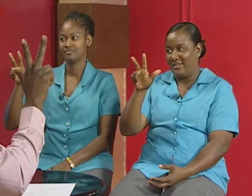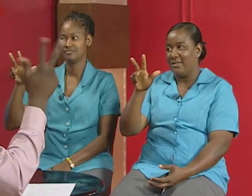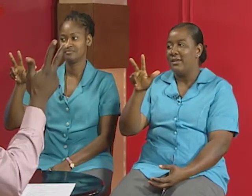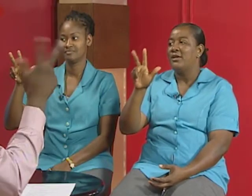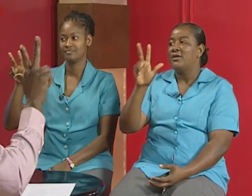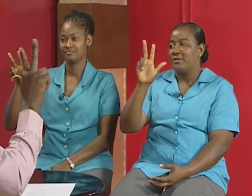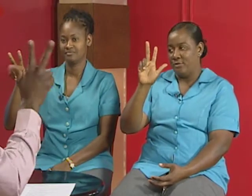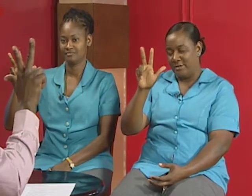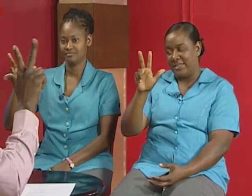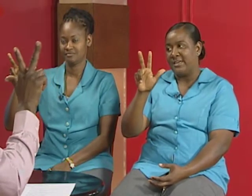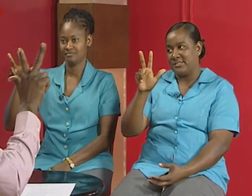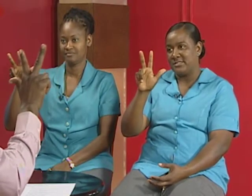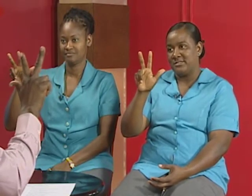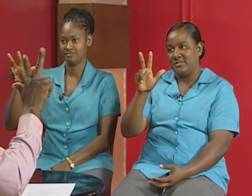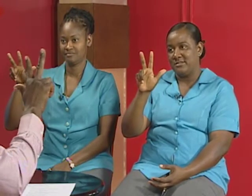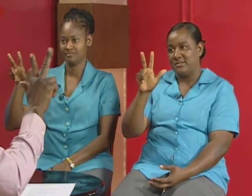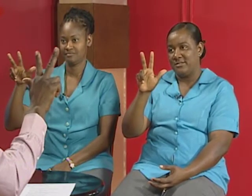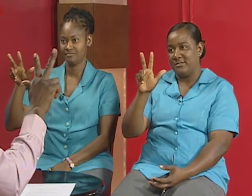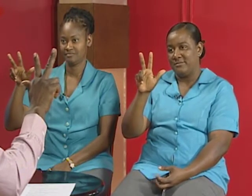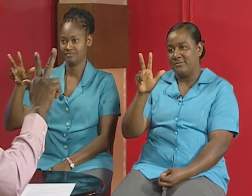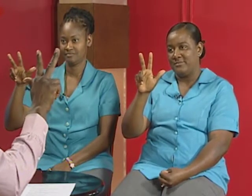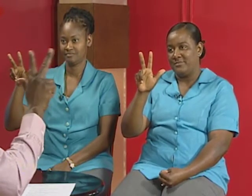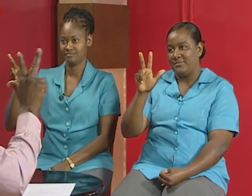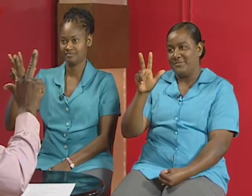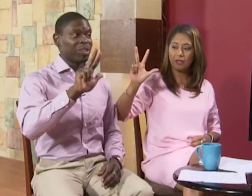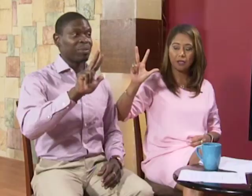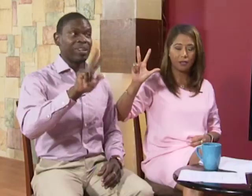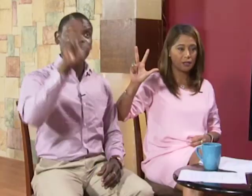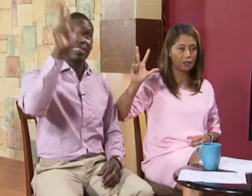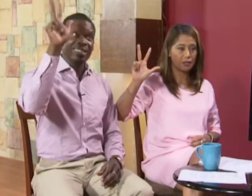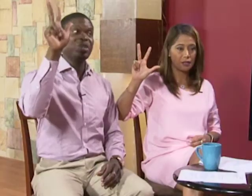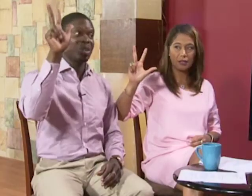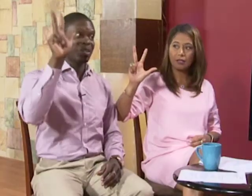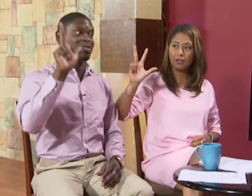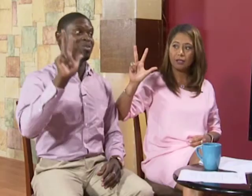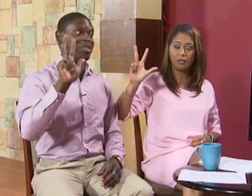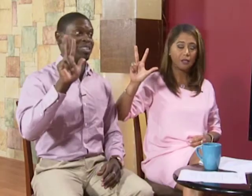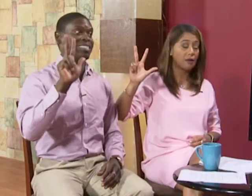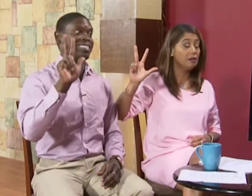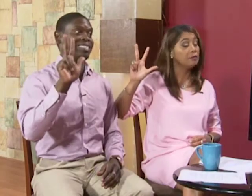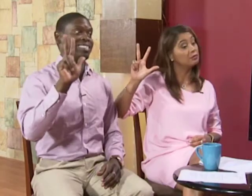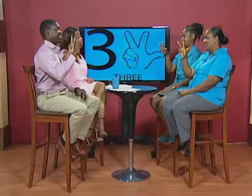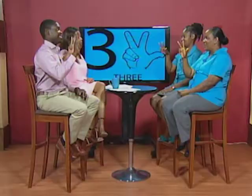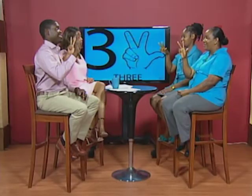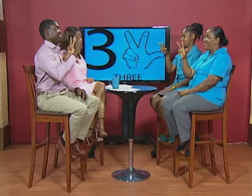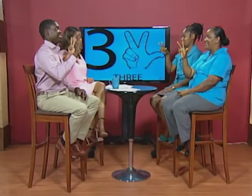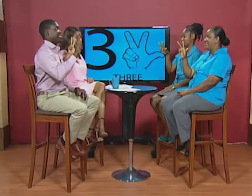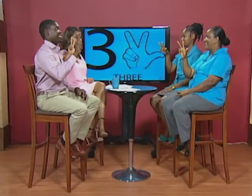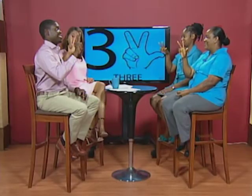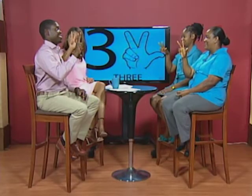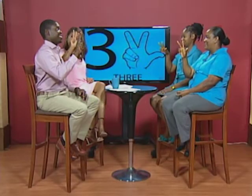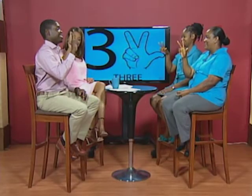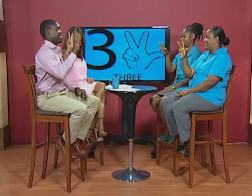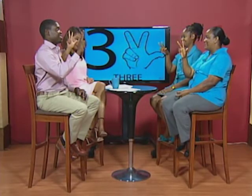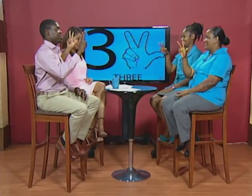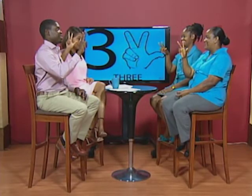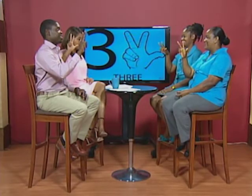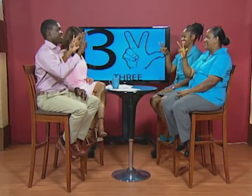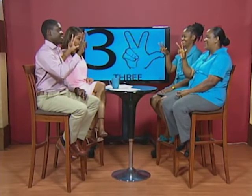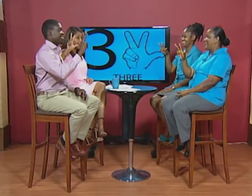language three well i see it in basketball games when you're shooting a three this is what the referee does oh okay i didn't know that all right